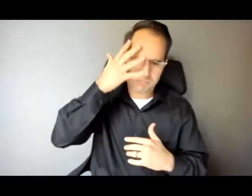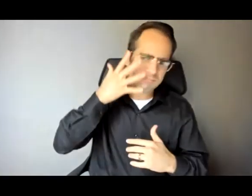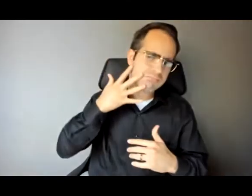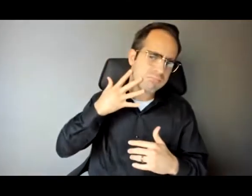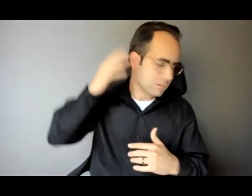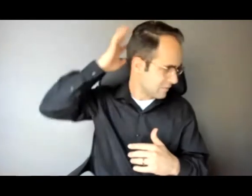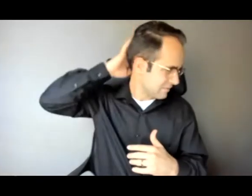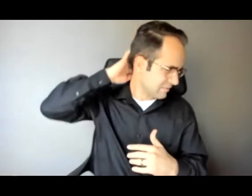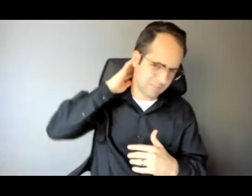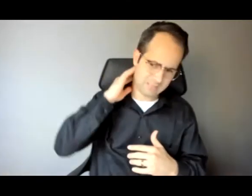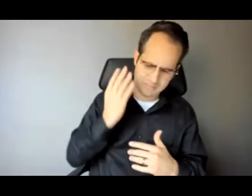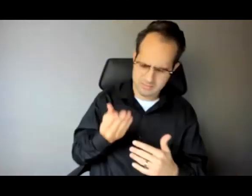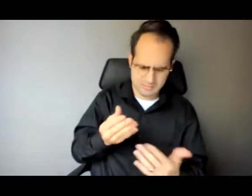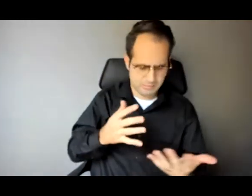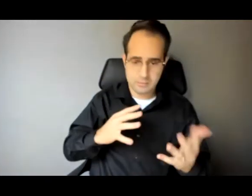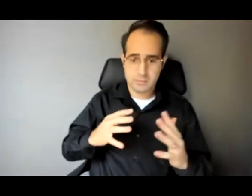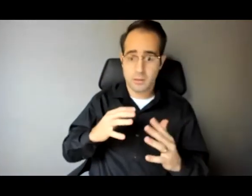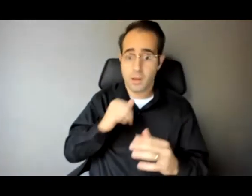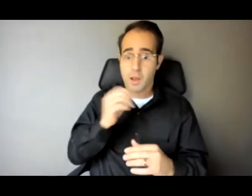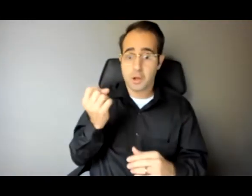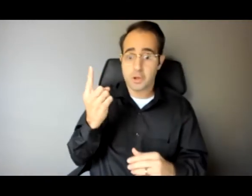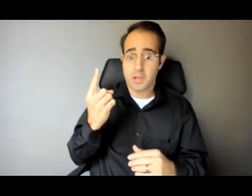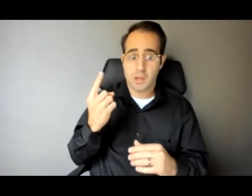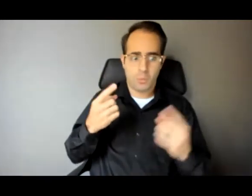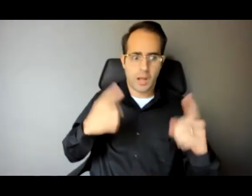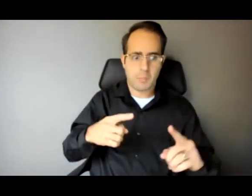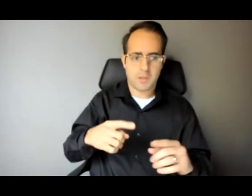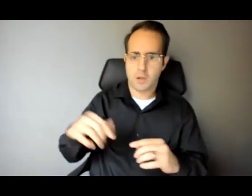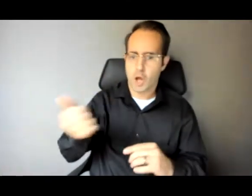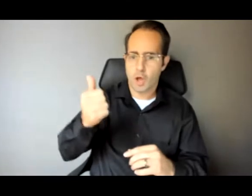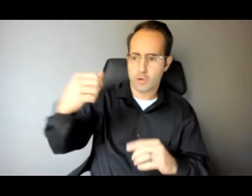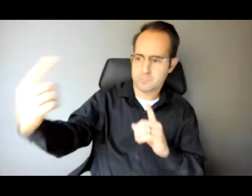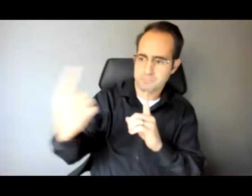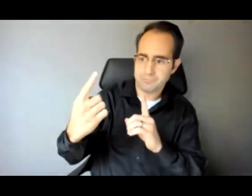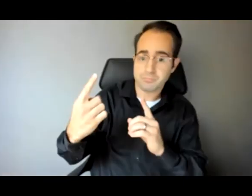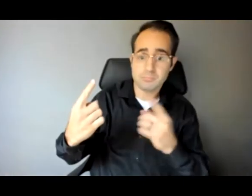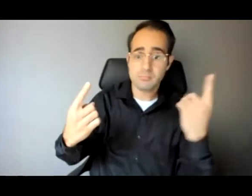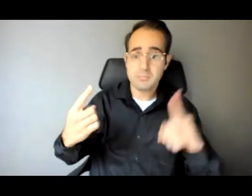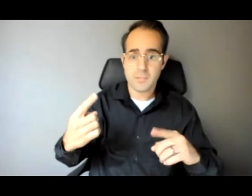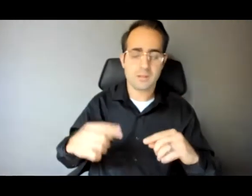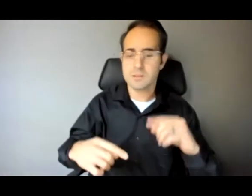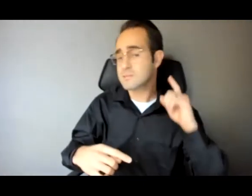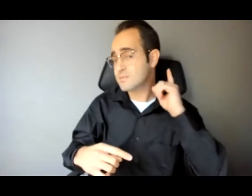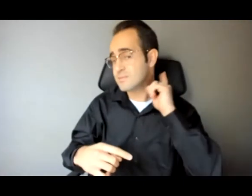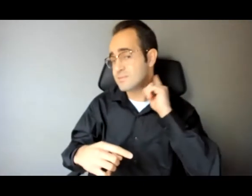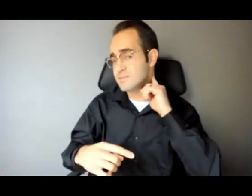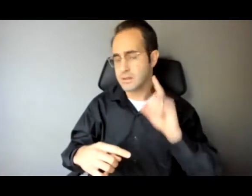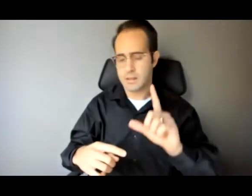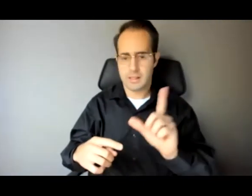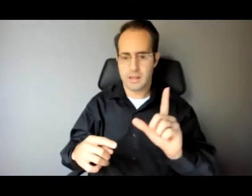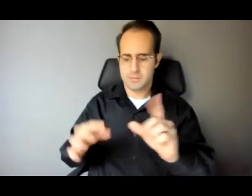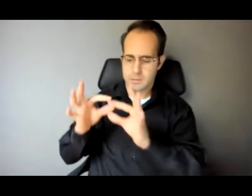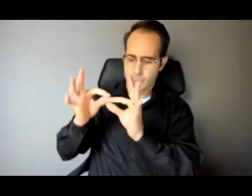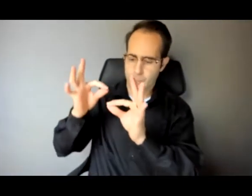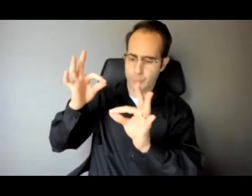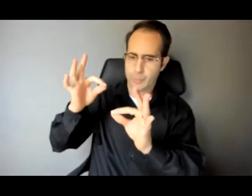comprehend what was happening, the kid who had first stepped to me reached up and stabbed me in the left side of my neck with a pen that he had melted